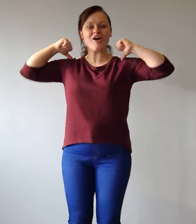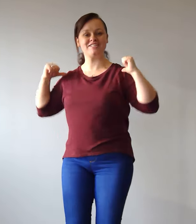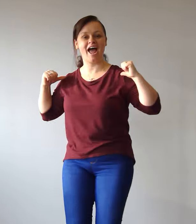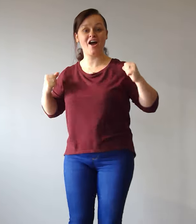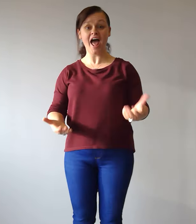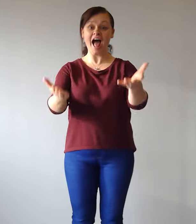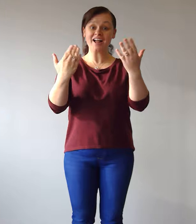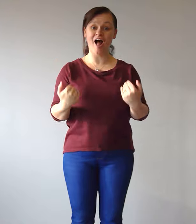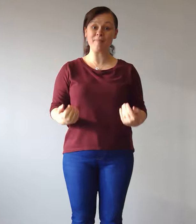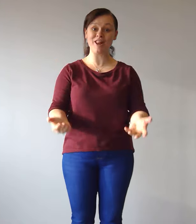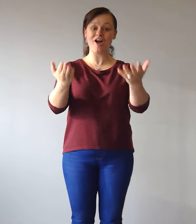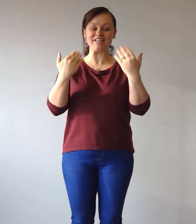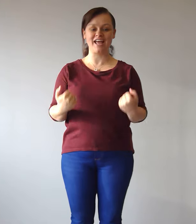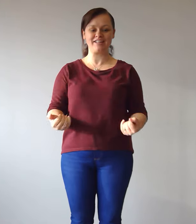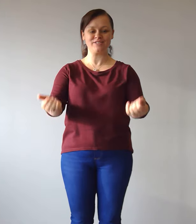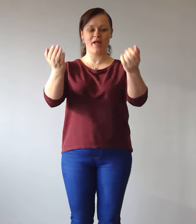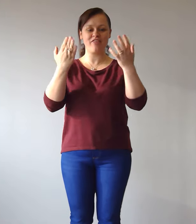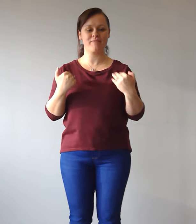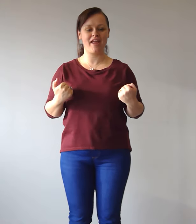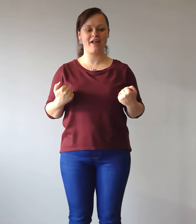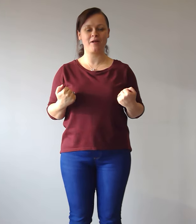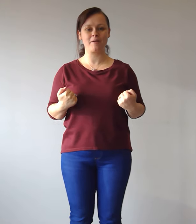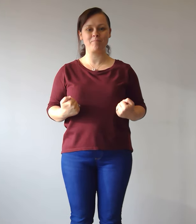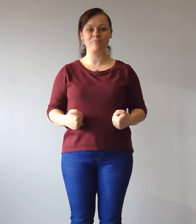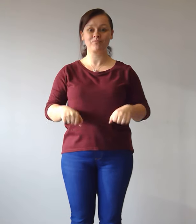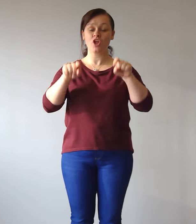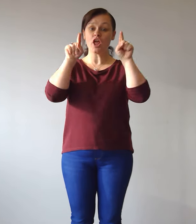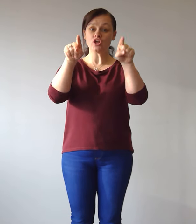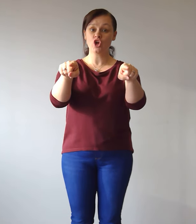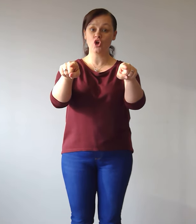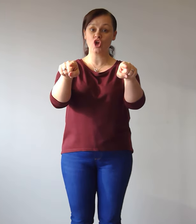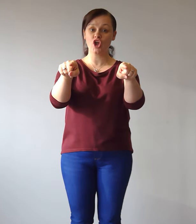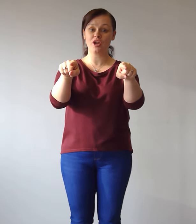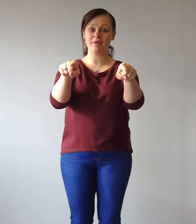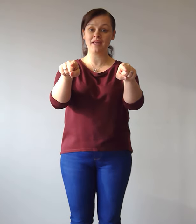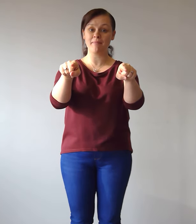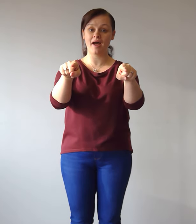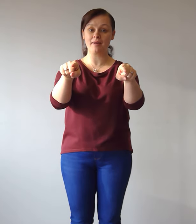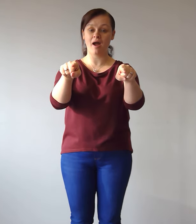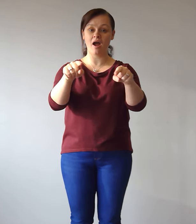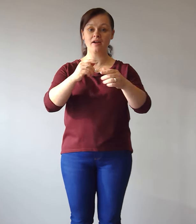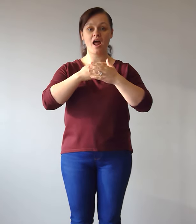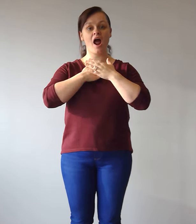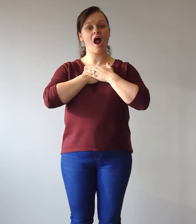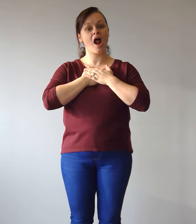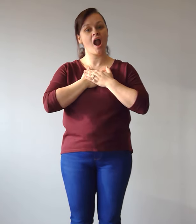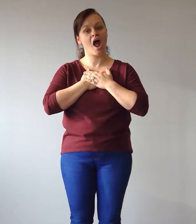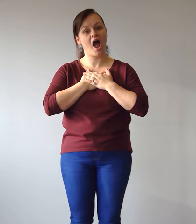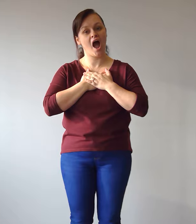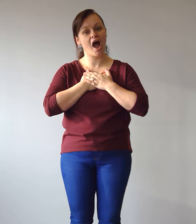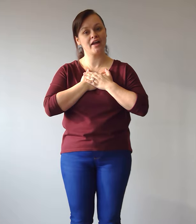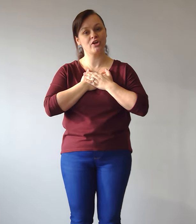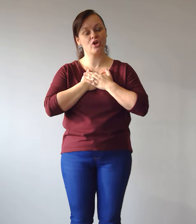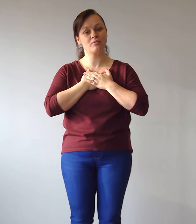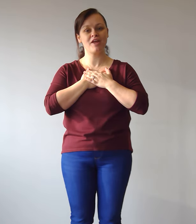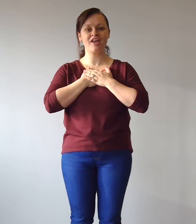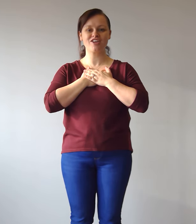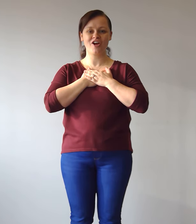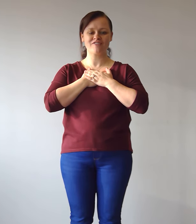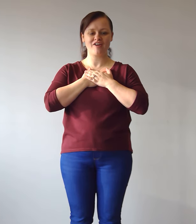dance. Come along and dance with me. You could be my partner, I could be your